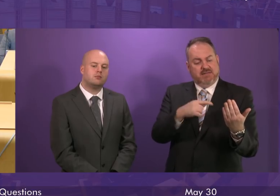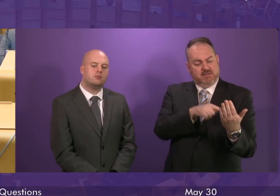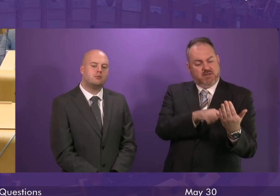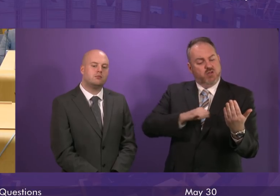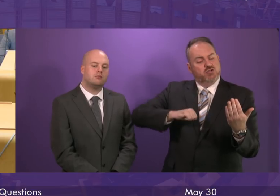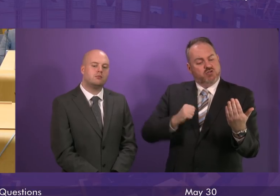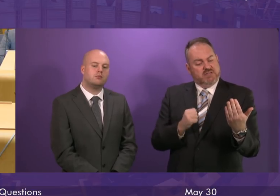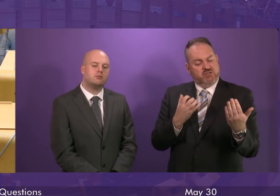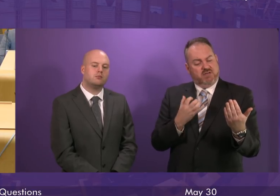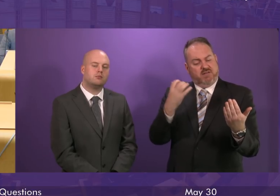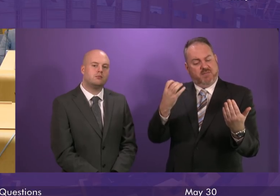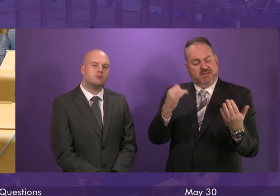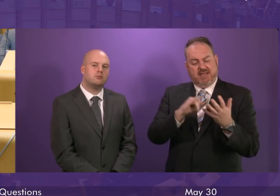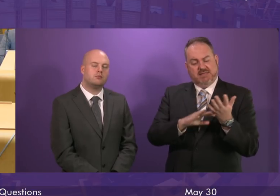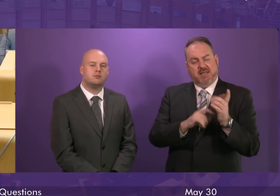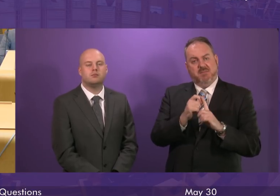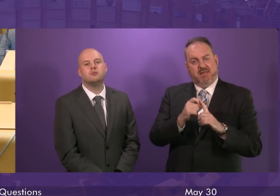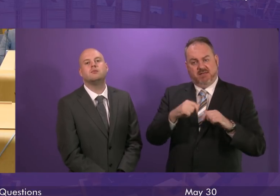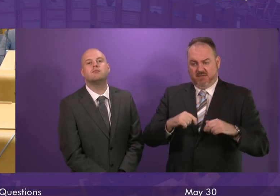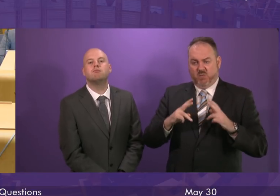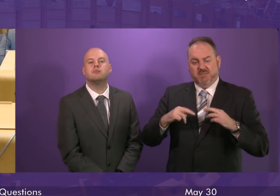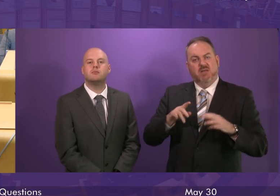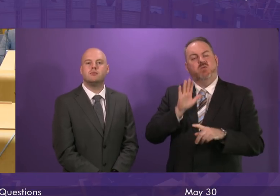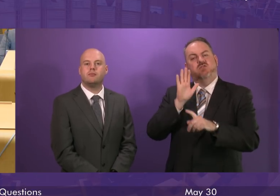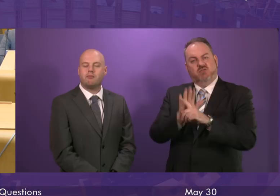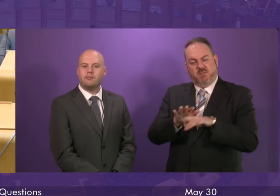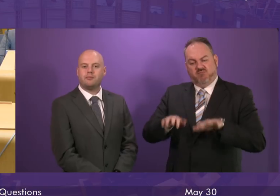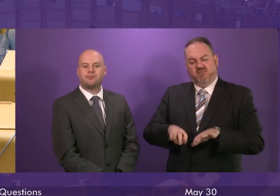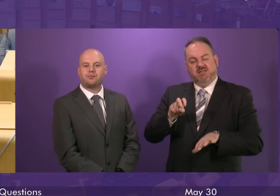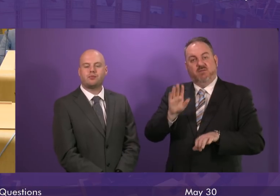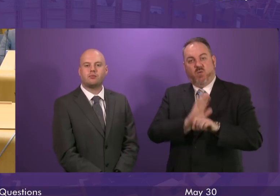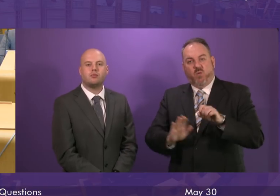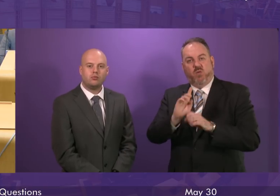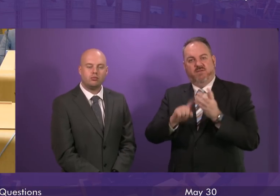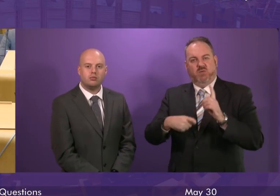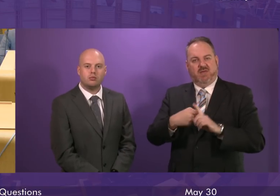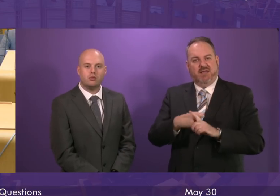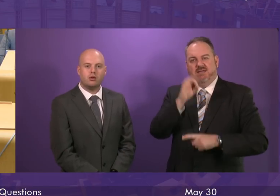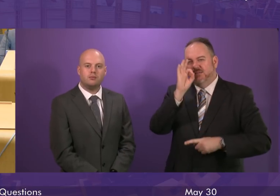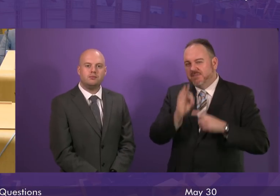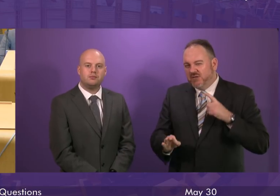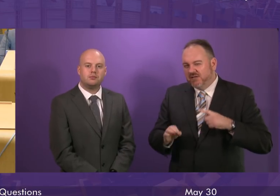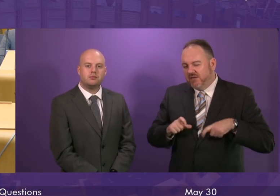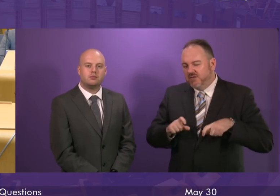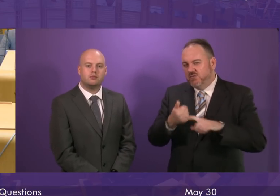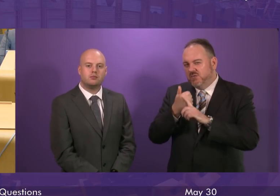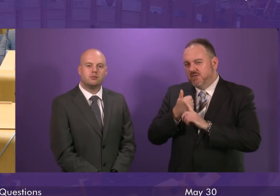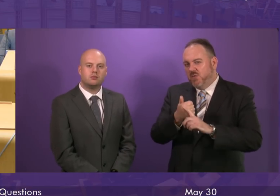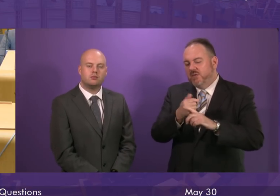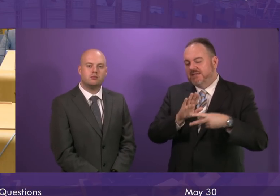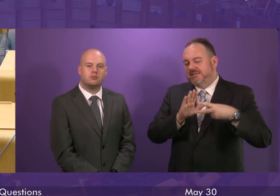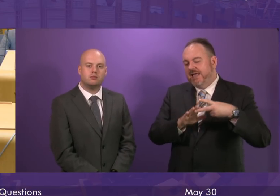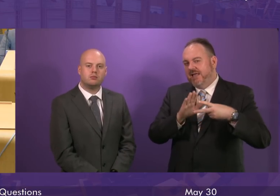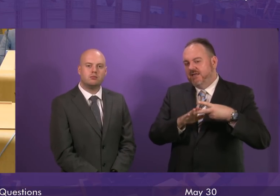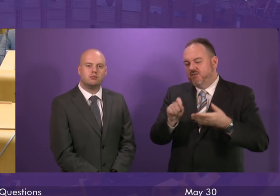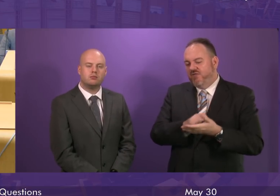the Scottish Government and the SNP at Westminster will do all they can to stop Brexit for the whole UK. In particular, they will continue to support a second